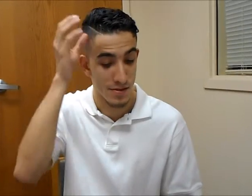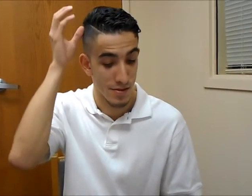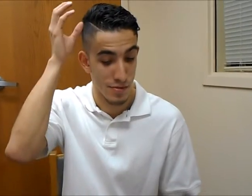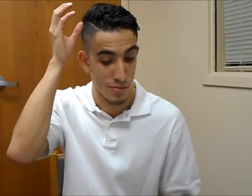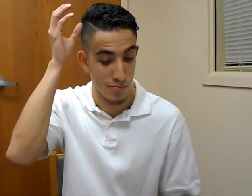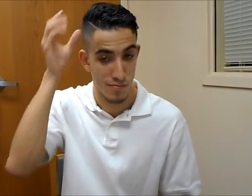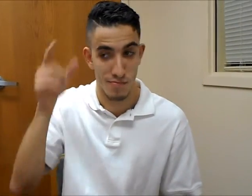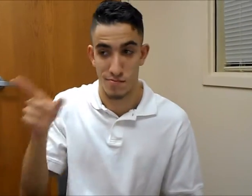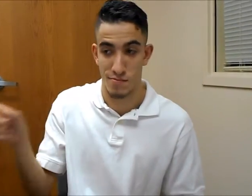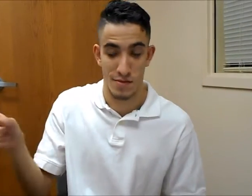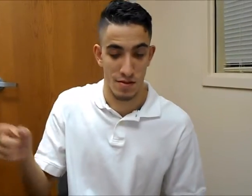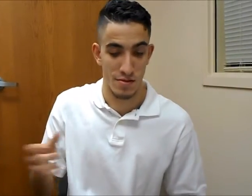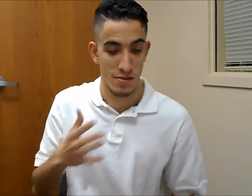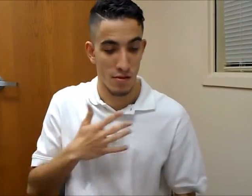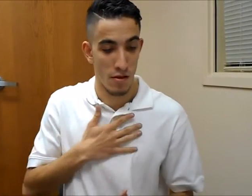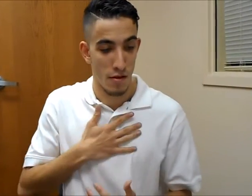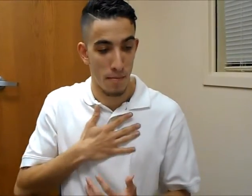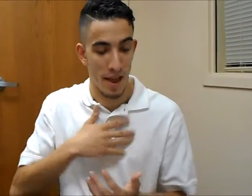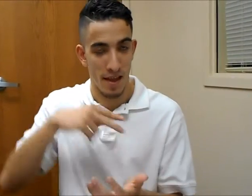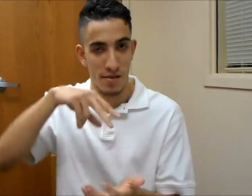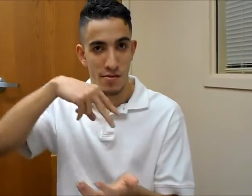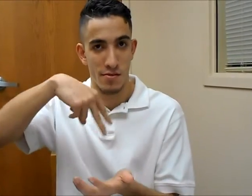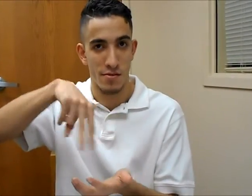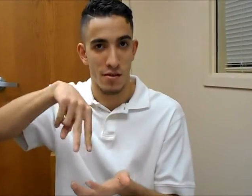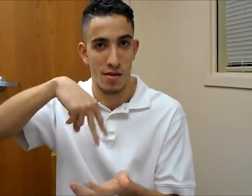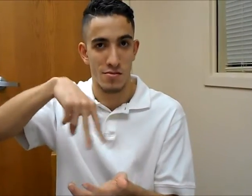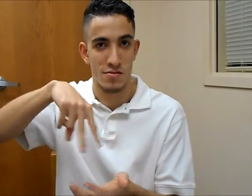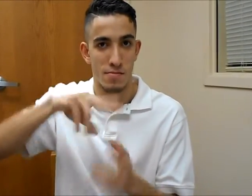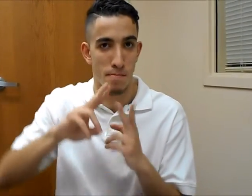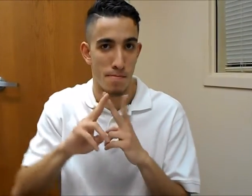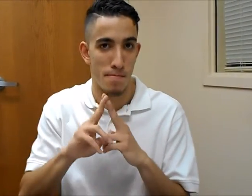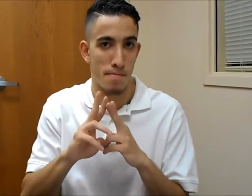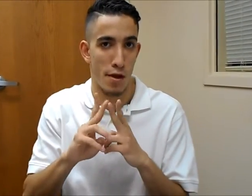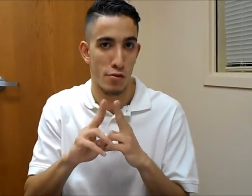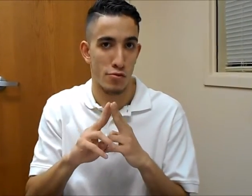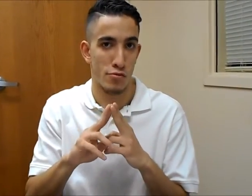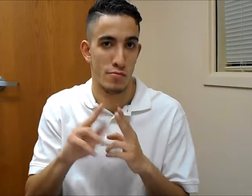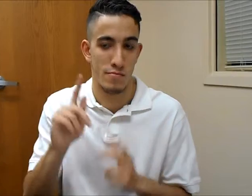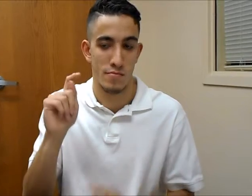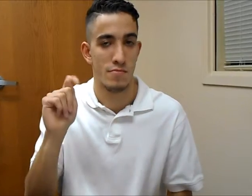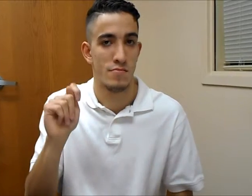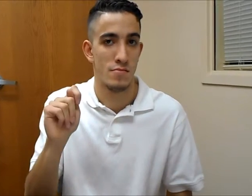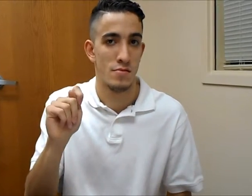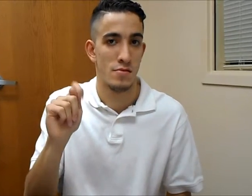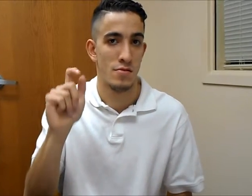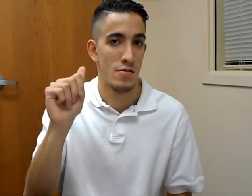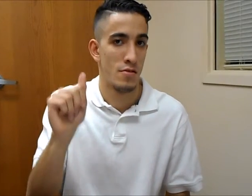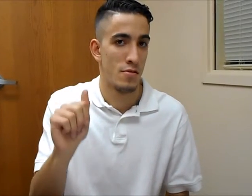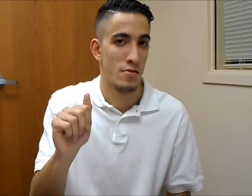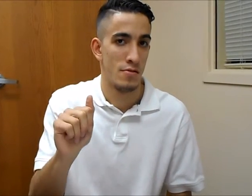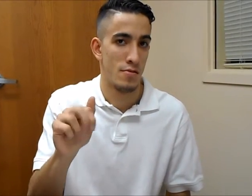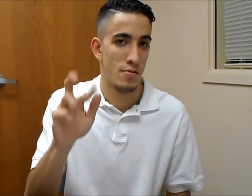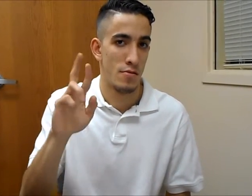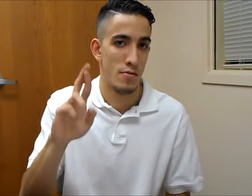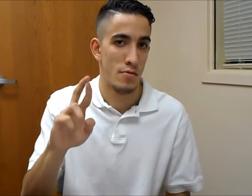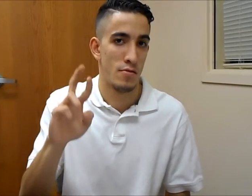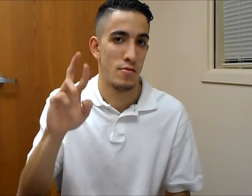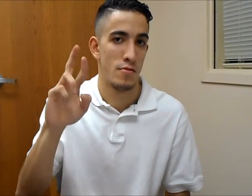Caesar. This is my dance partner. T-A-R